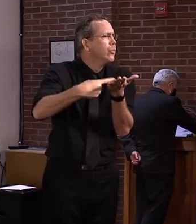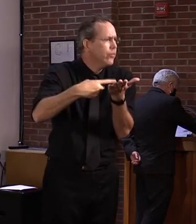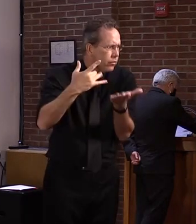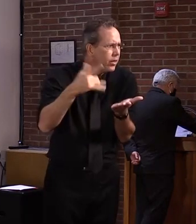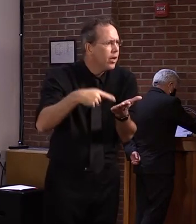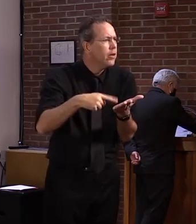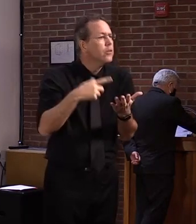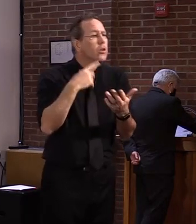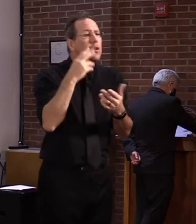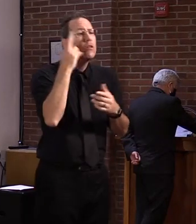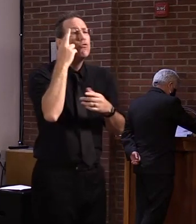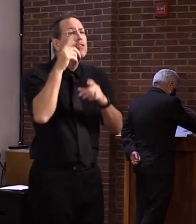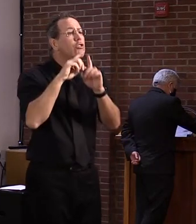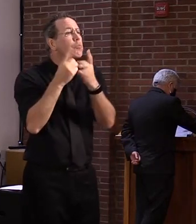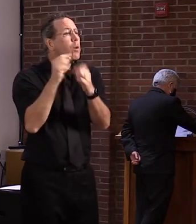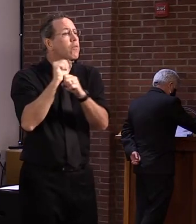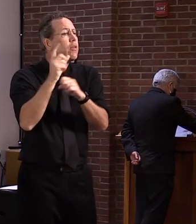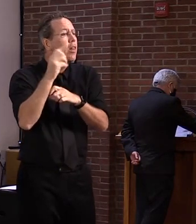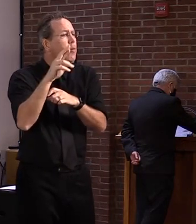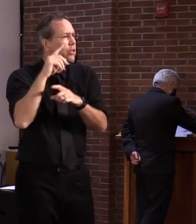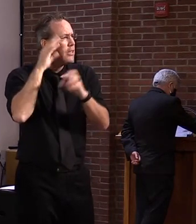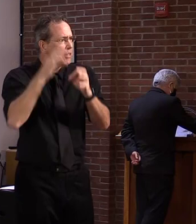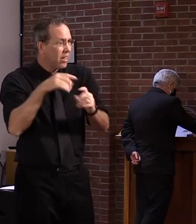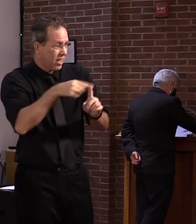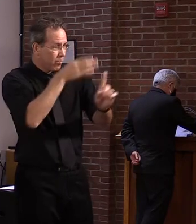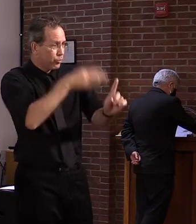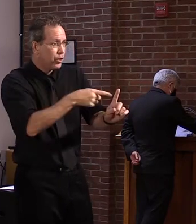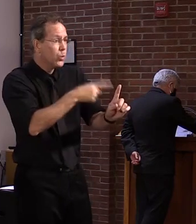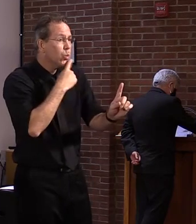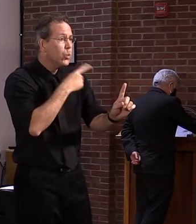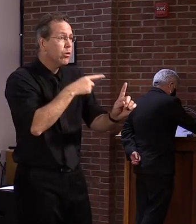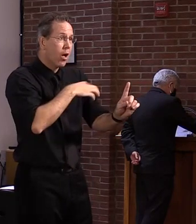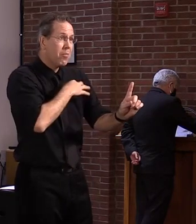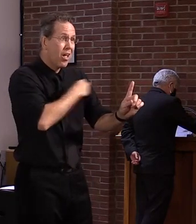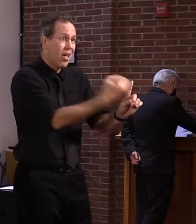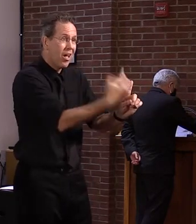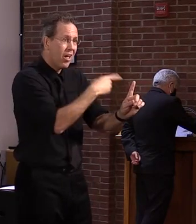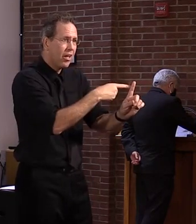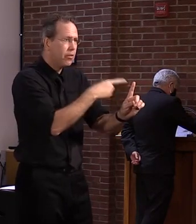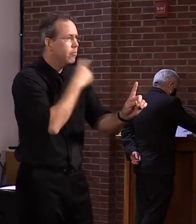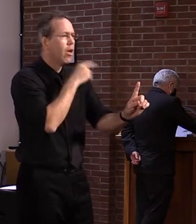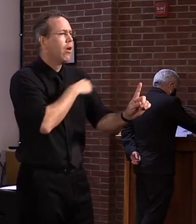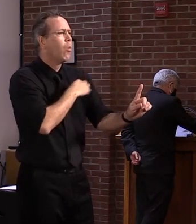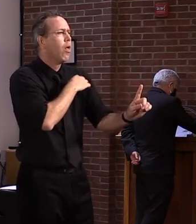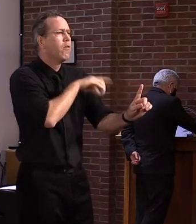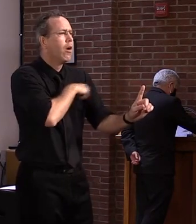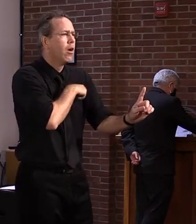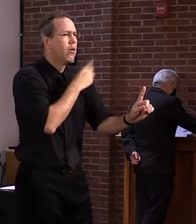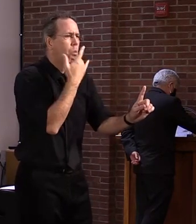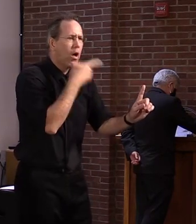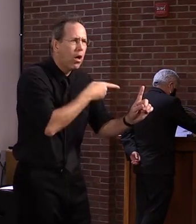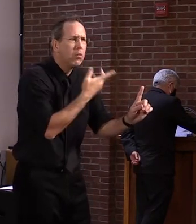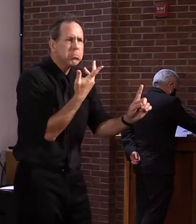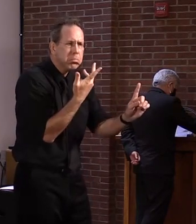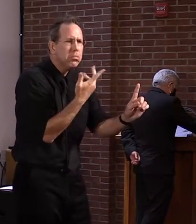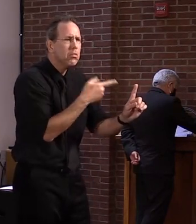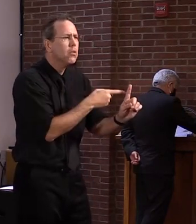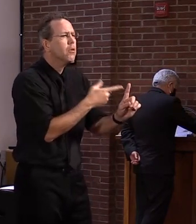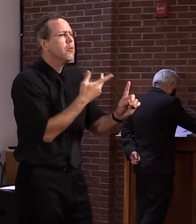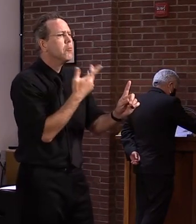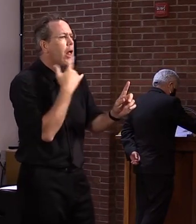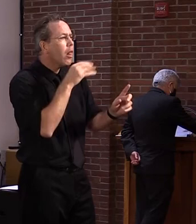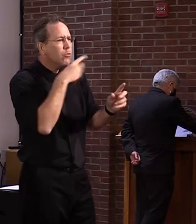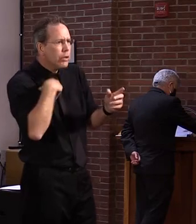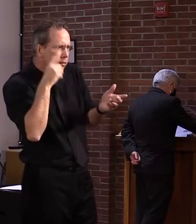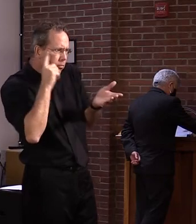an initial determination that that person is ineligible for benefits unless we can gather